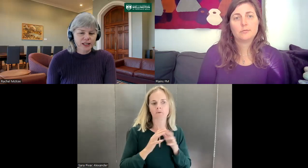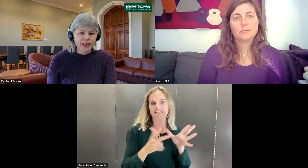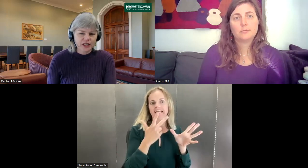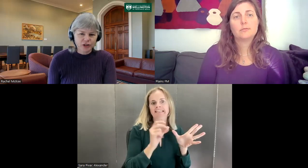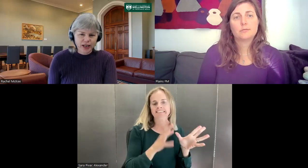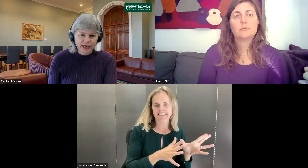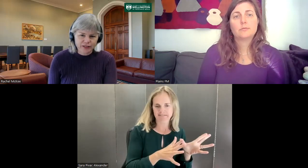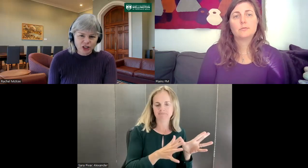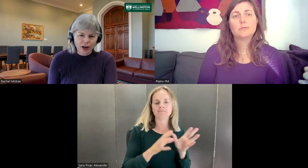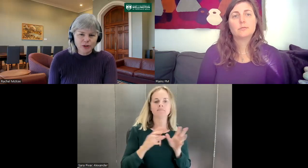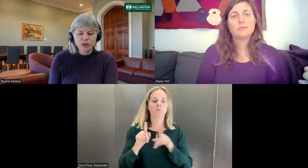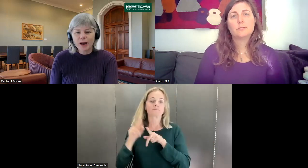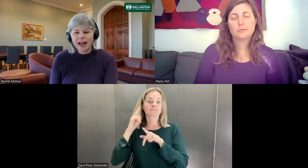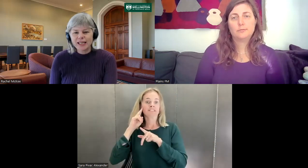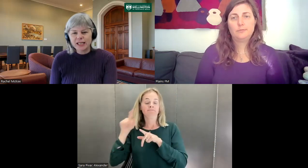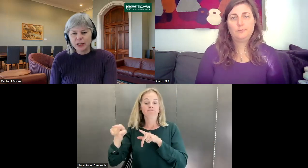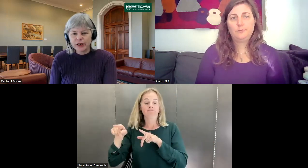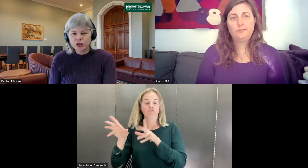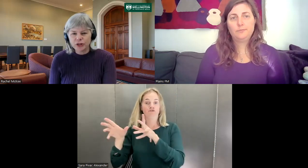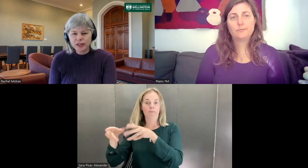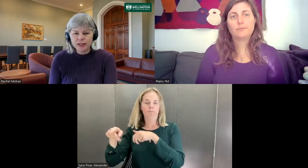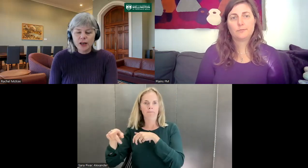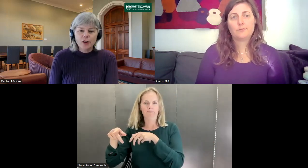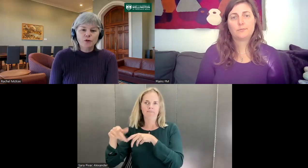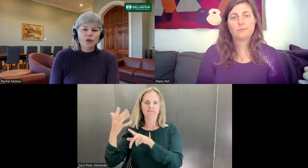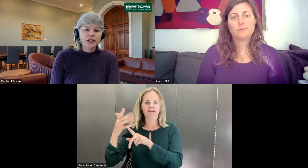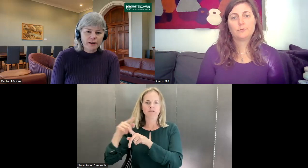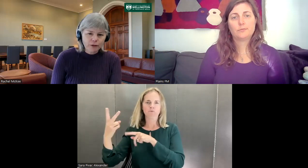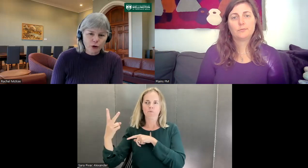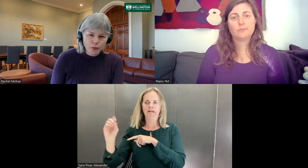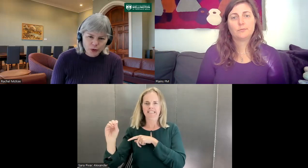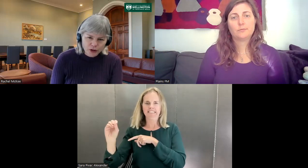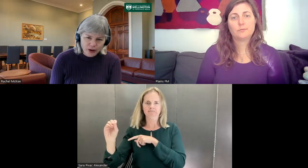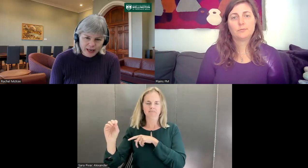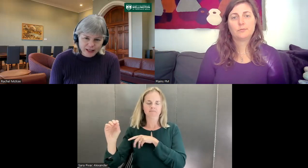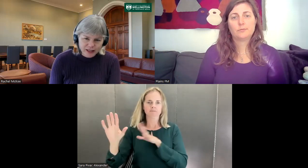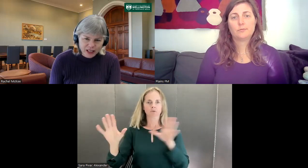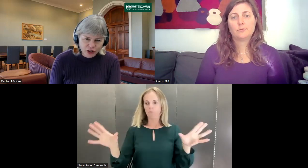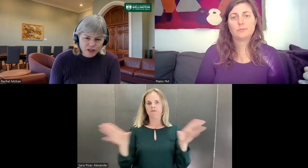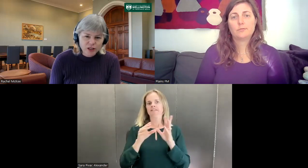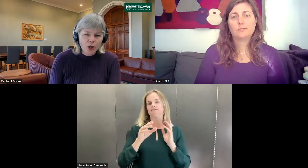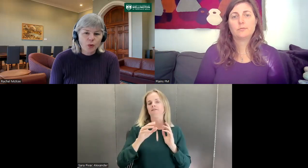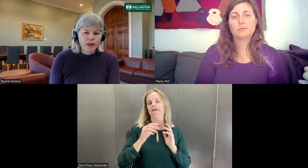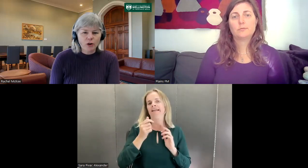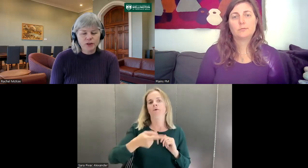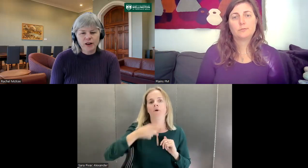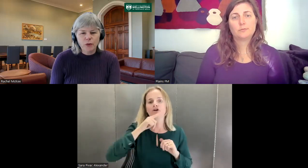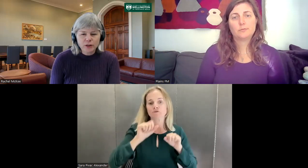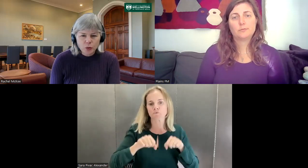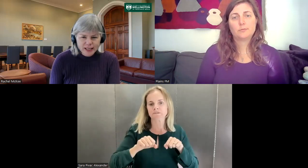second year at any given time. So it's about 80 hearing students. For the deaf group who are training as teachers, we often have around 20.